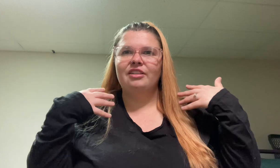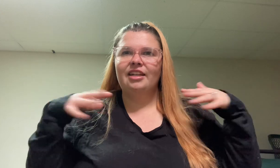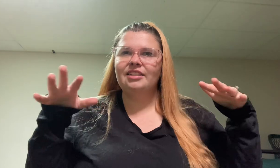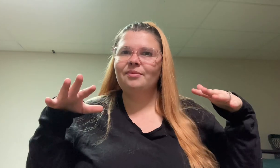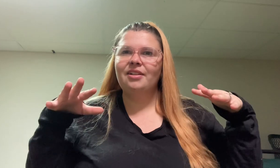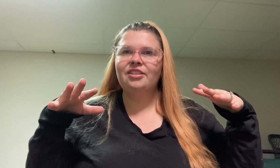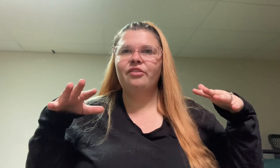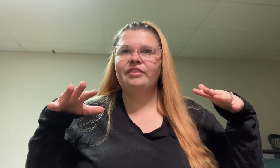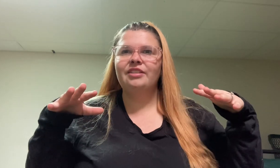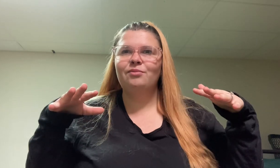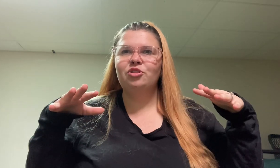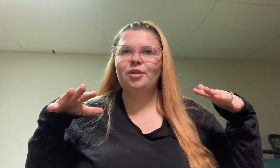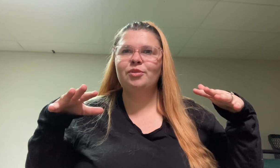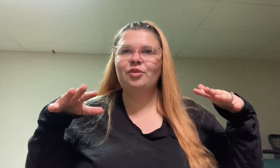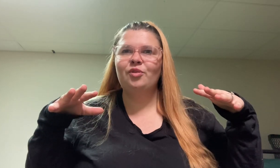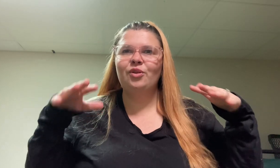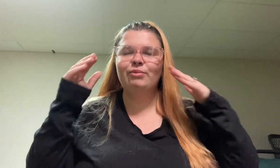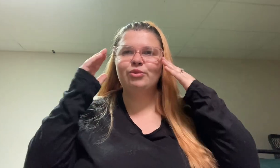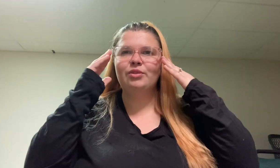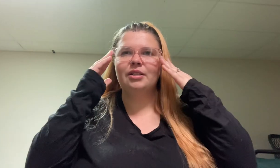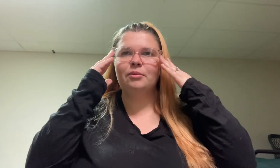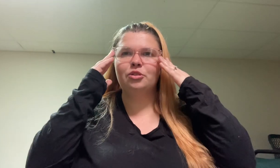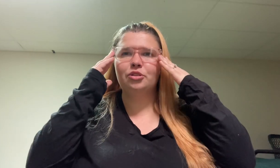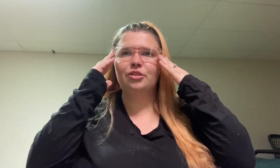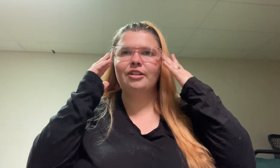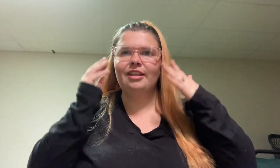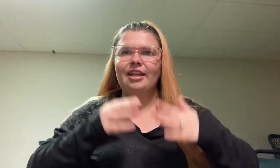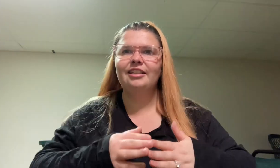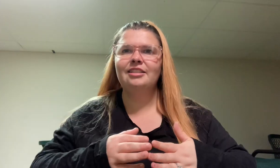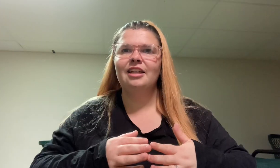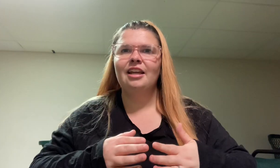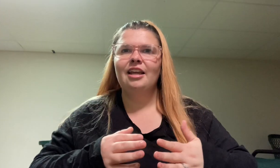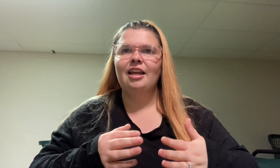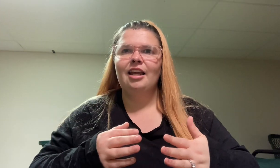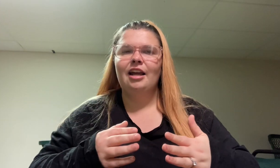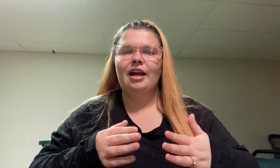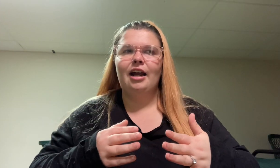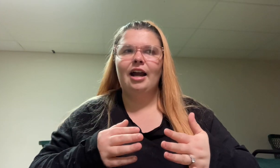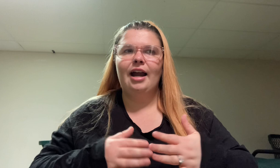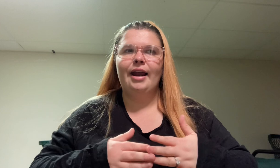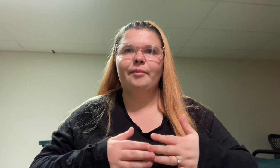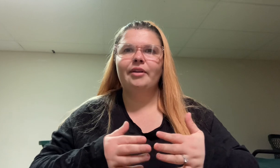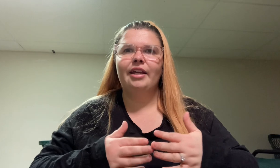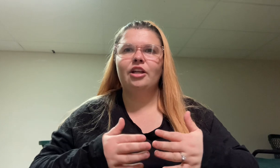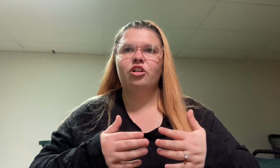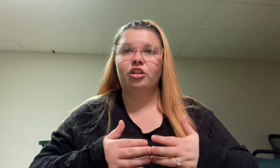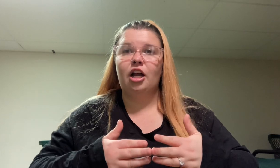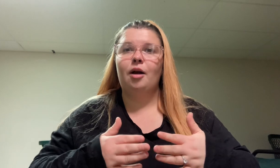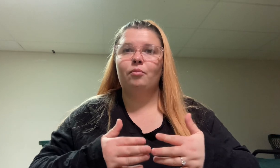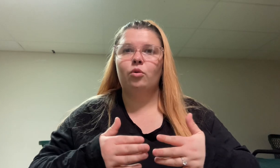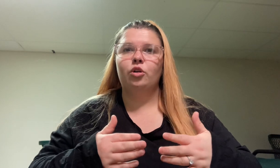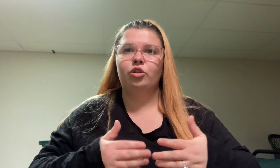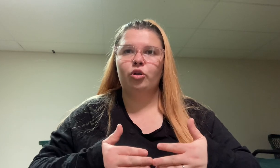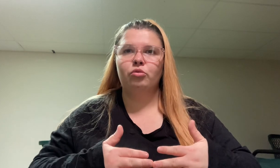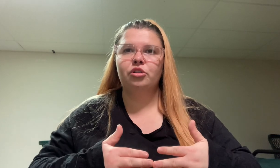cleansing myself in some shapes or forms when it comes to certain things, I'm getting a lot more closer